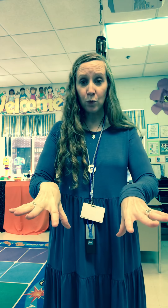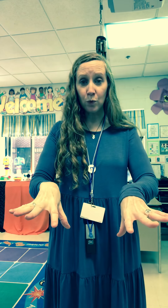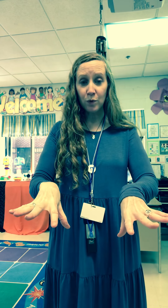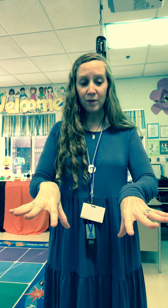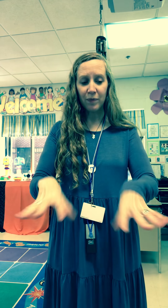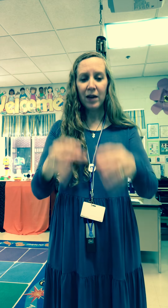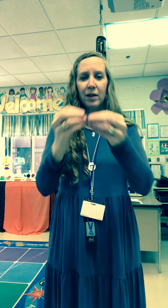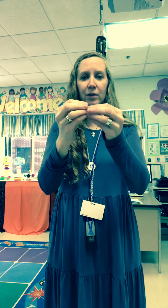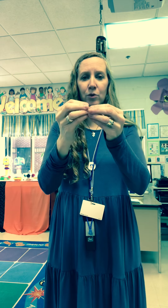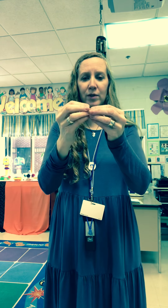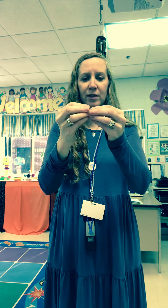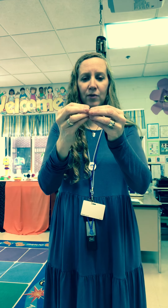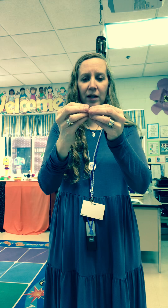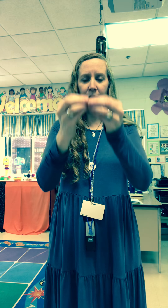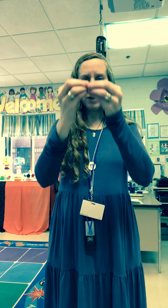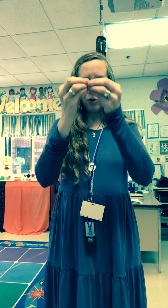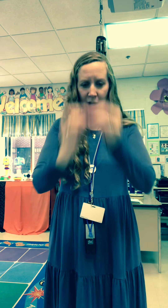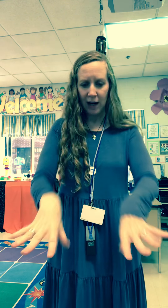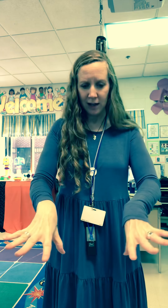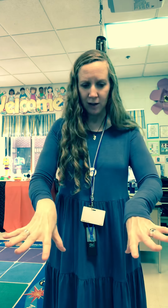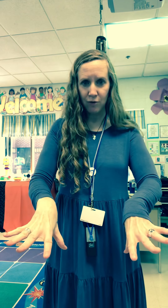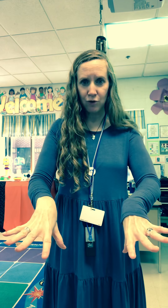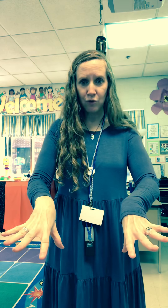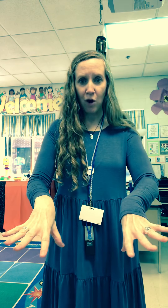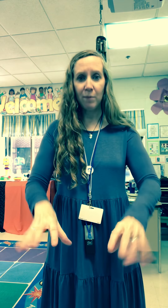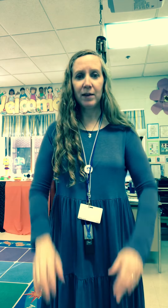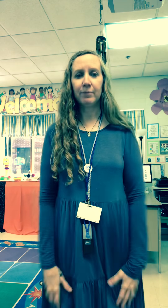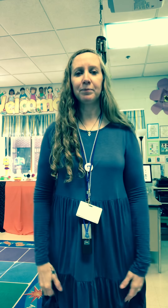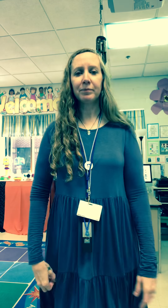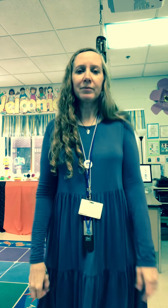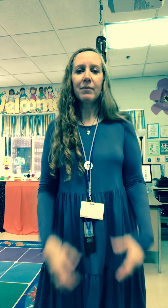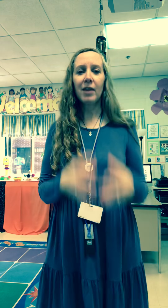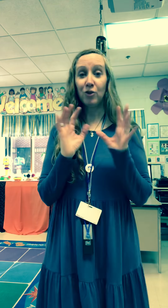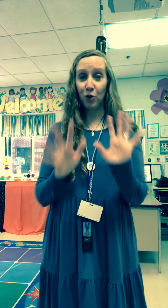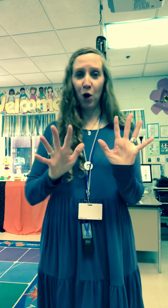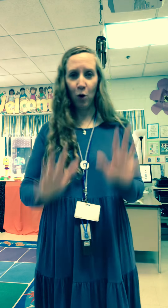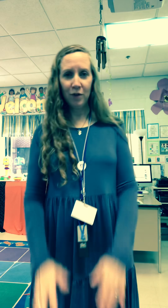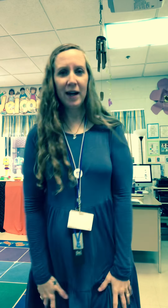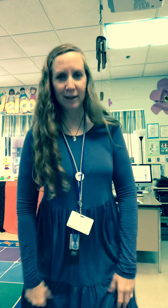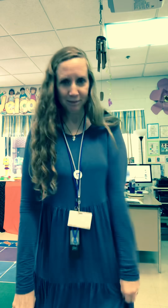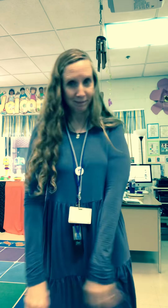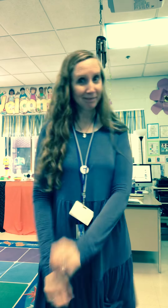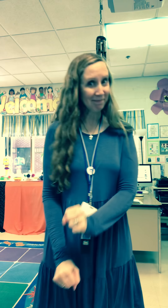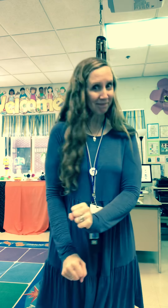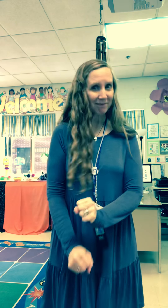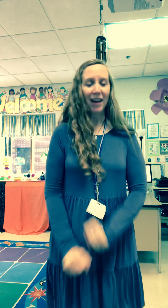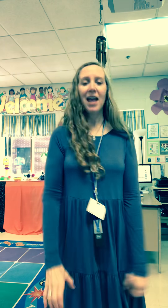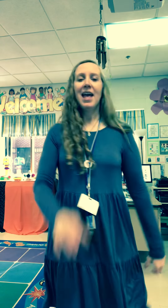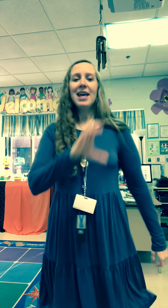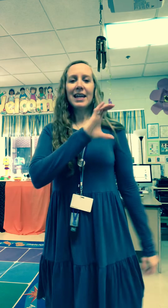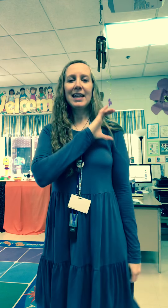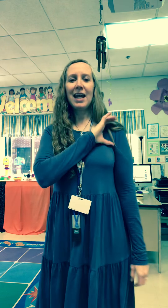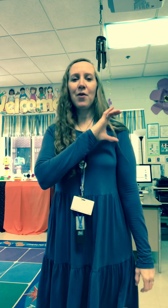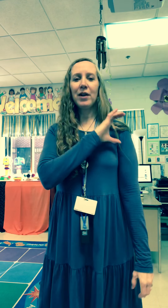loses you've got something in your hand and you've just dropped it so the whole thing character